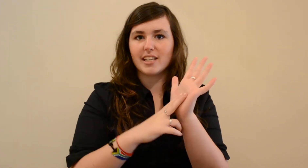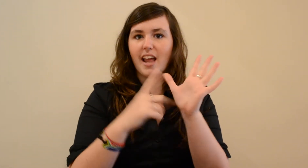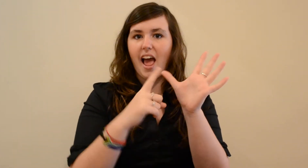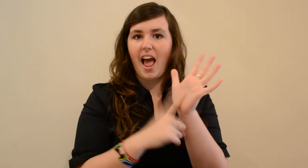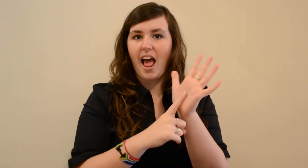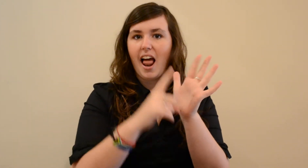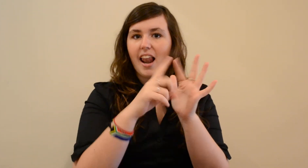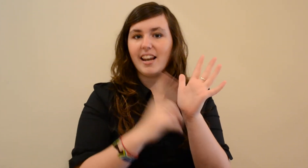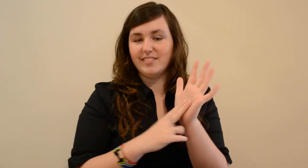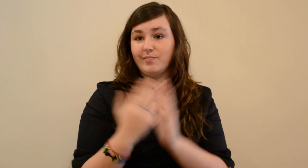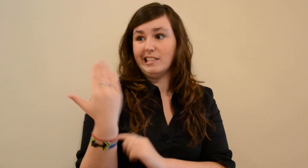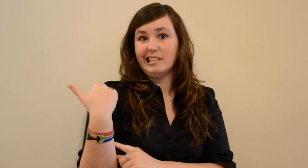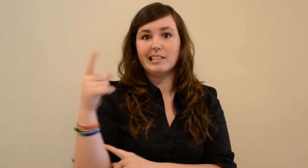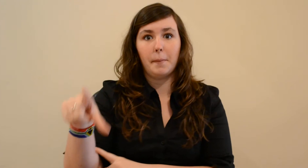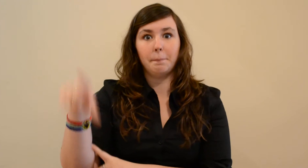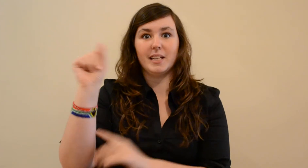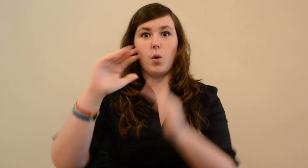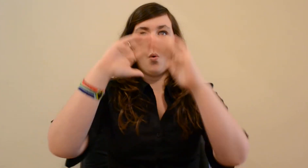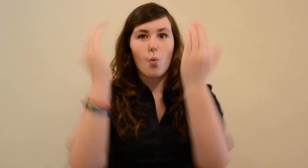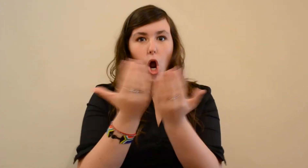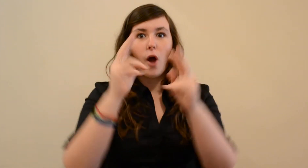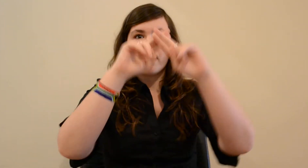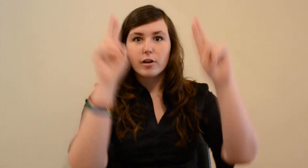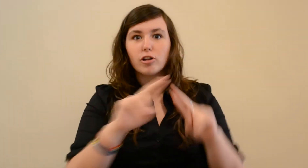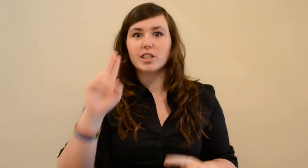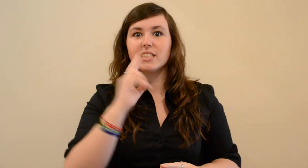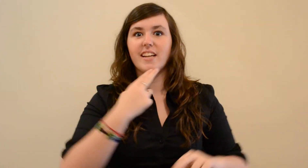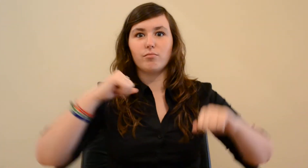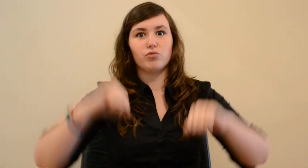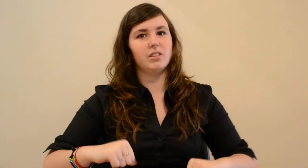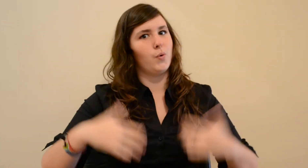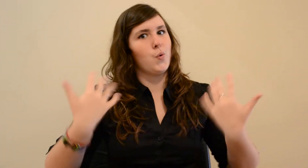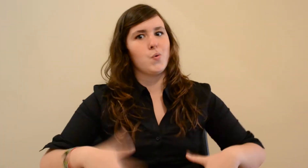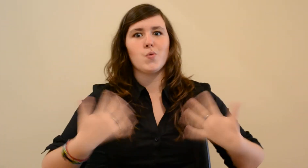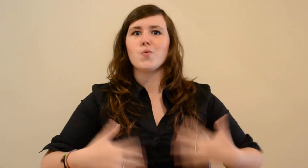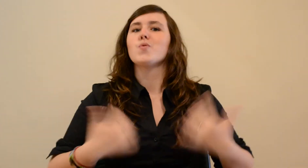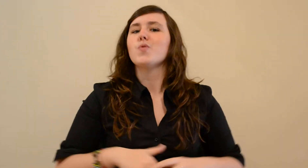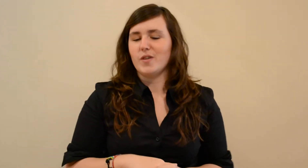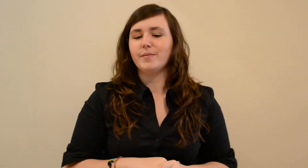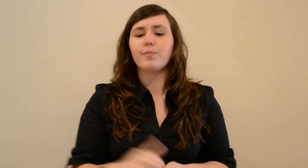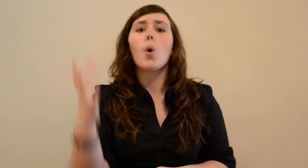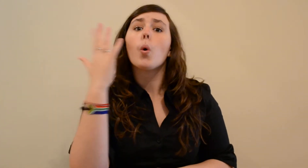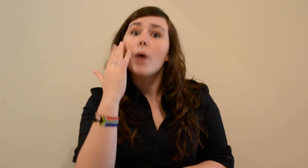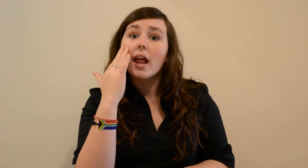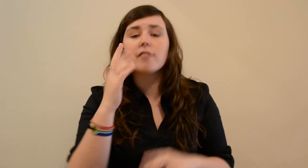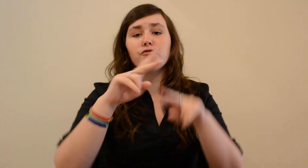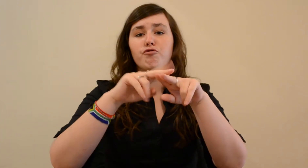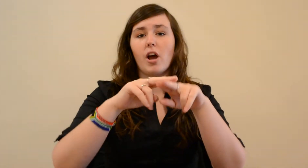Shattered windows and the sound of drums People couldn't believe what I'd become And